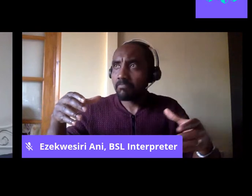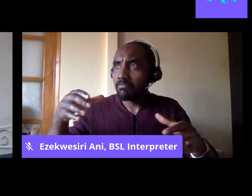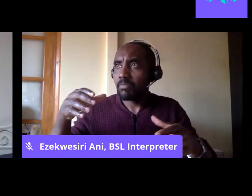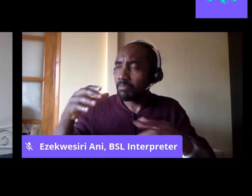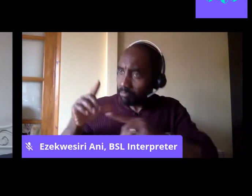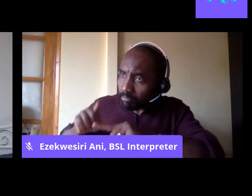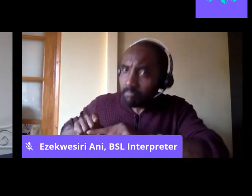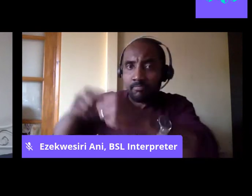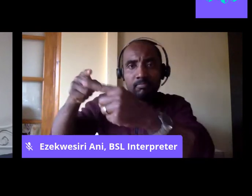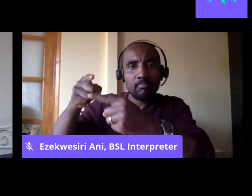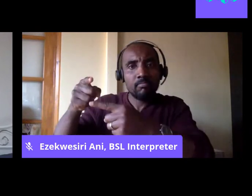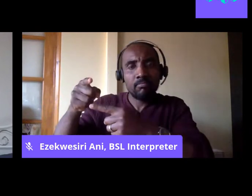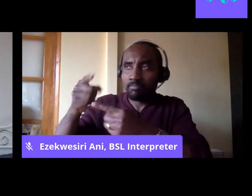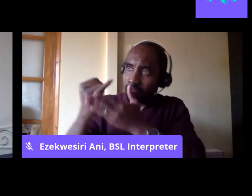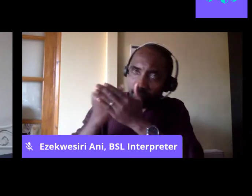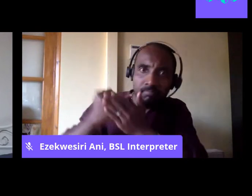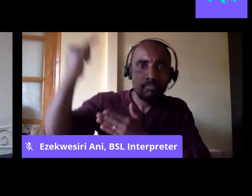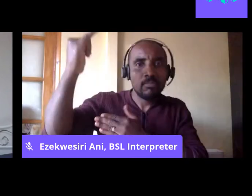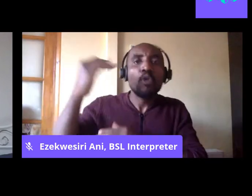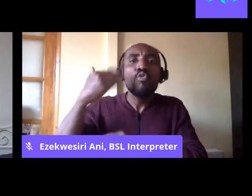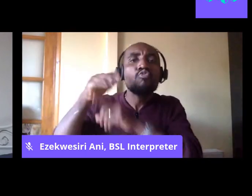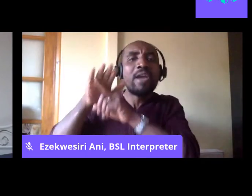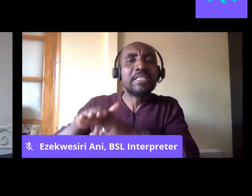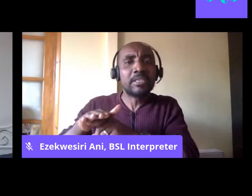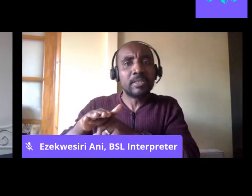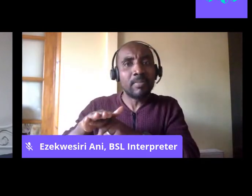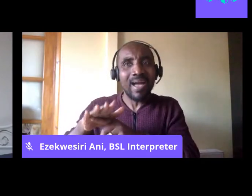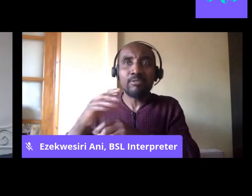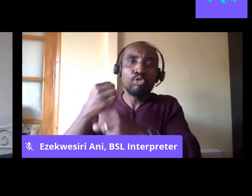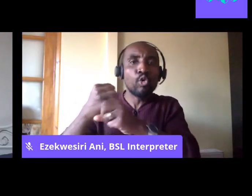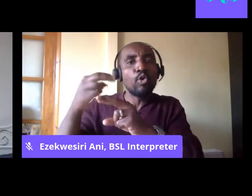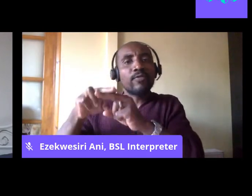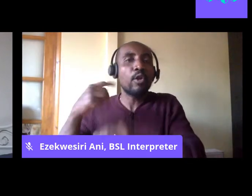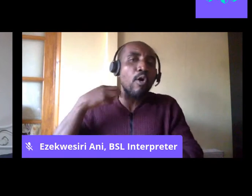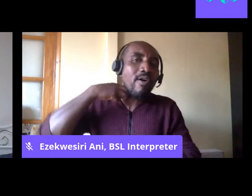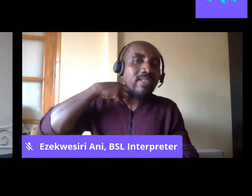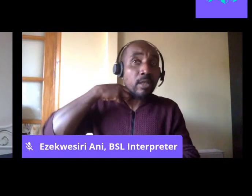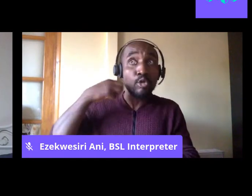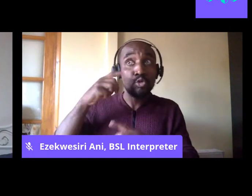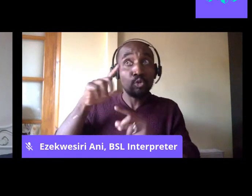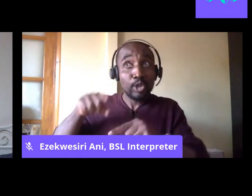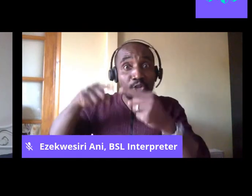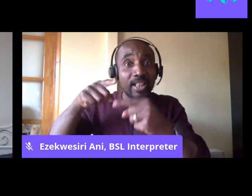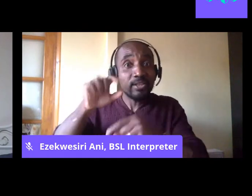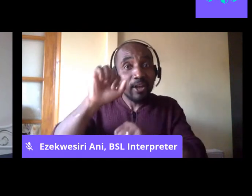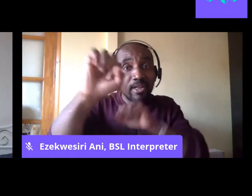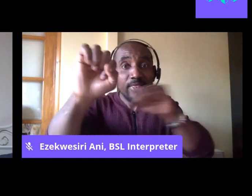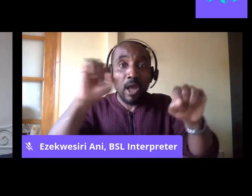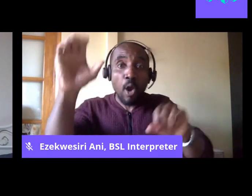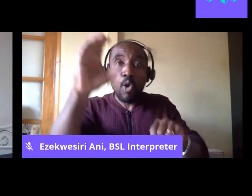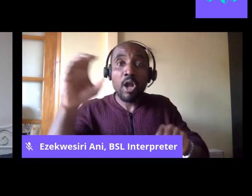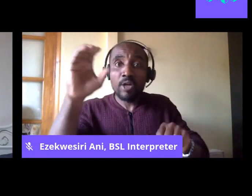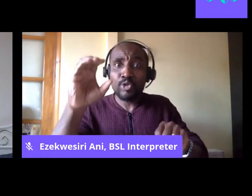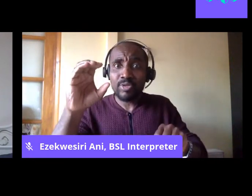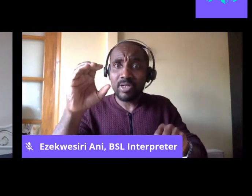to talk about the particular ways in which racism operates in their own countries. But the next step should be for there to be a sense of